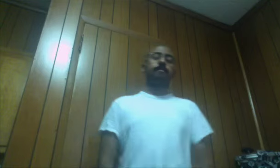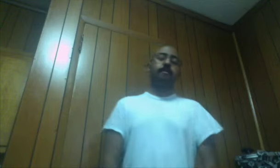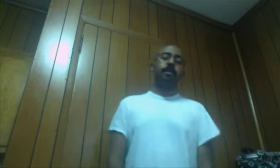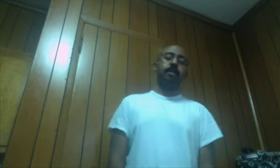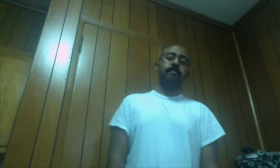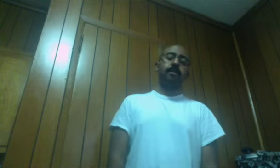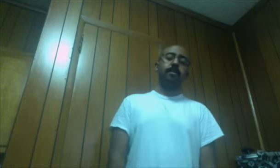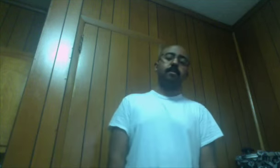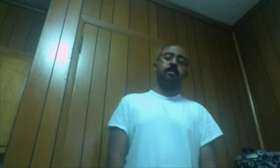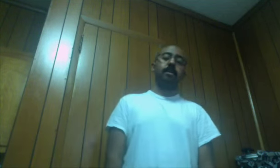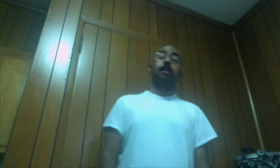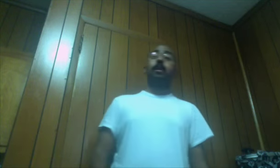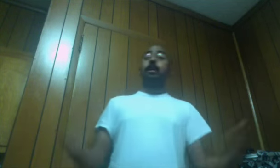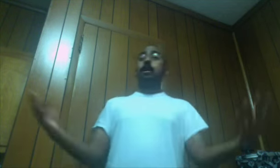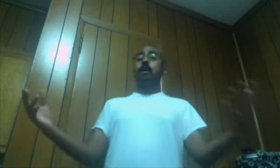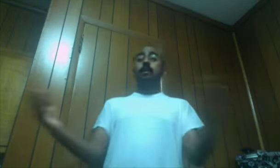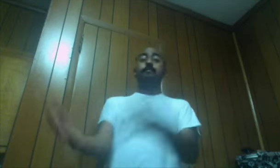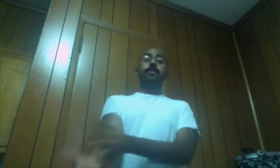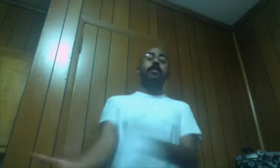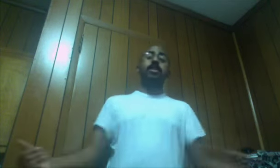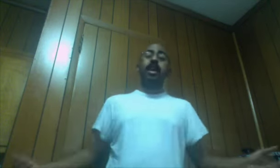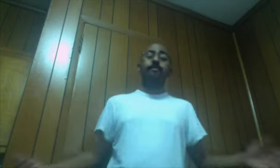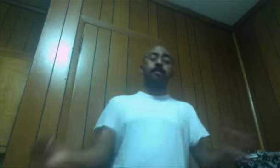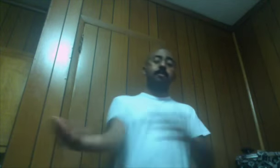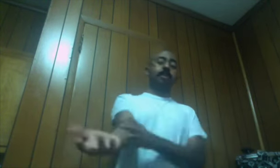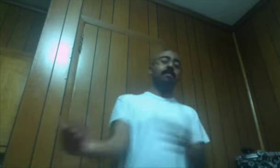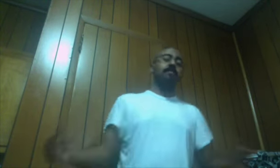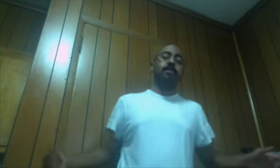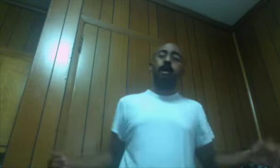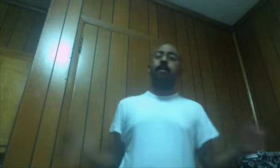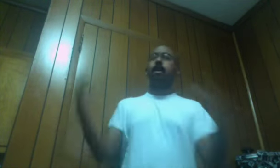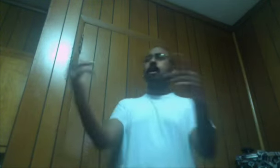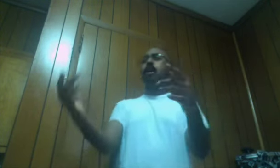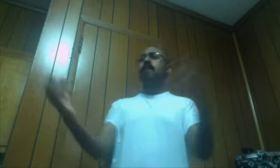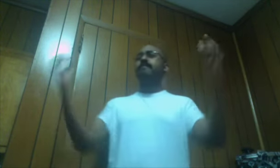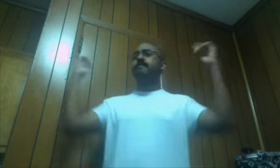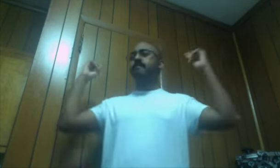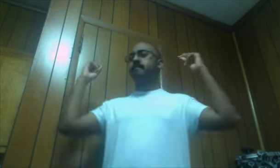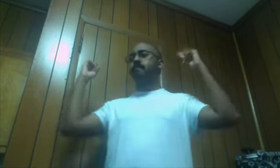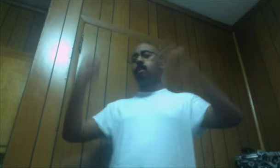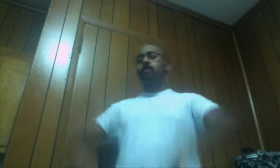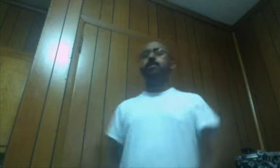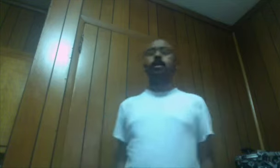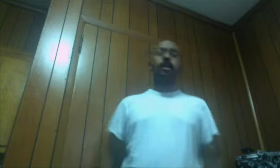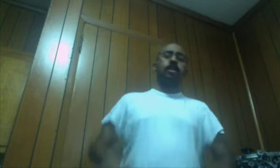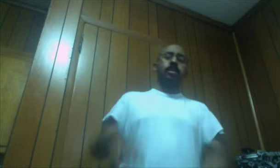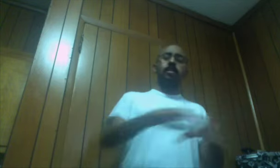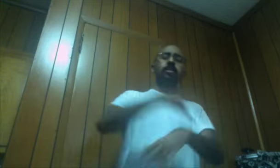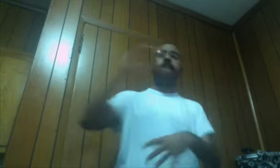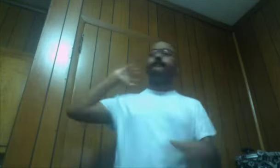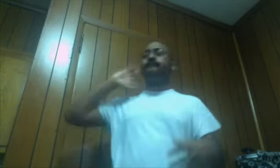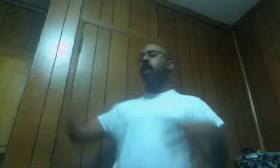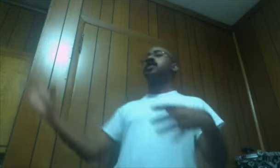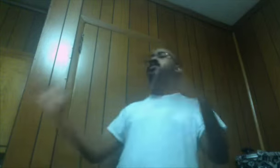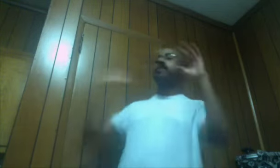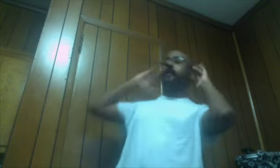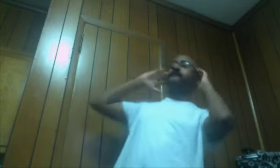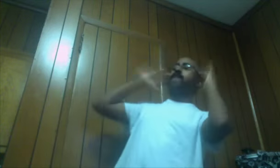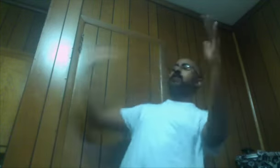Can't Tell You Anything There Um Read The Chapter Like Subscribe Oh One More Thing What The Fuck Is With The Fucking